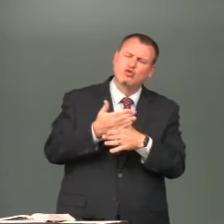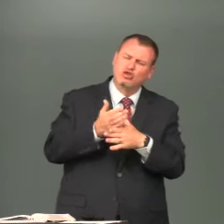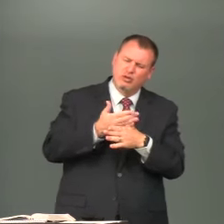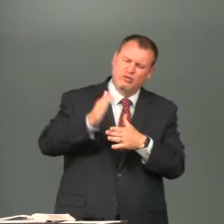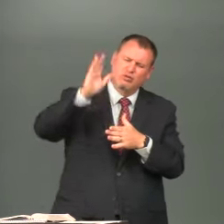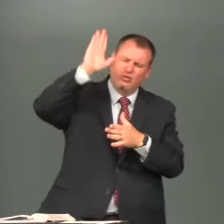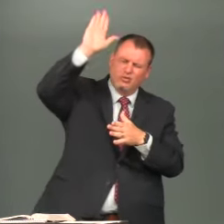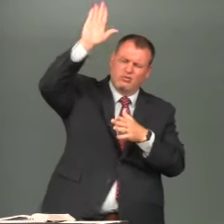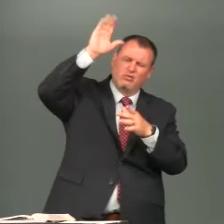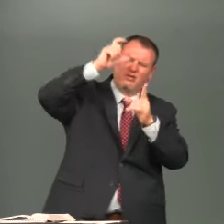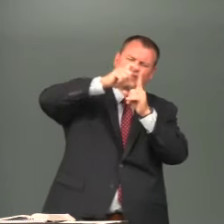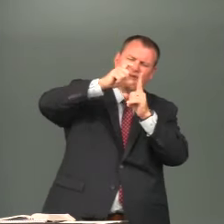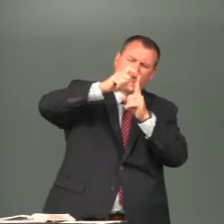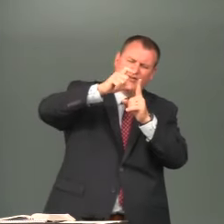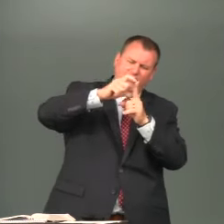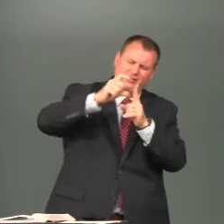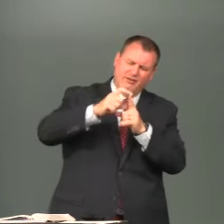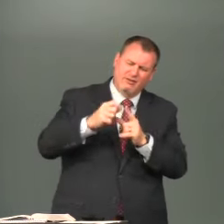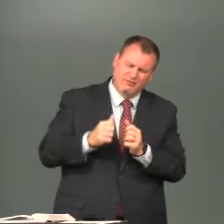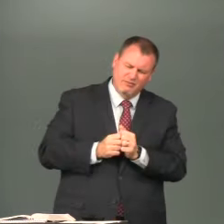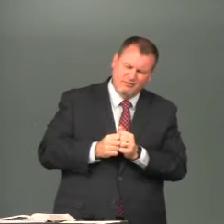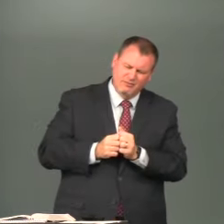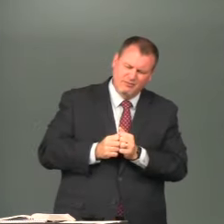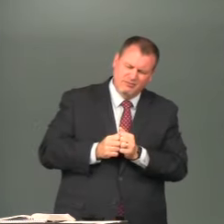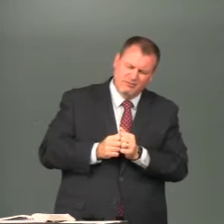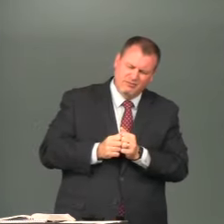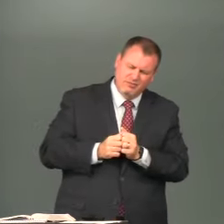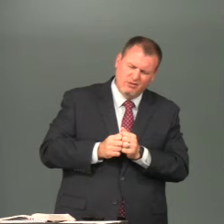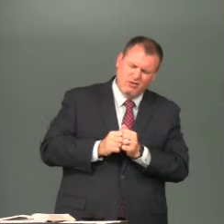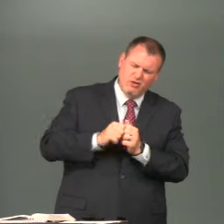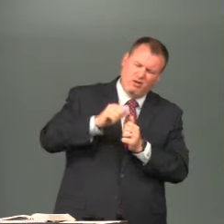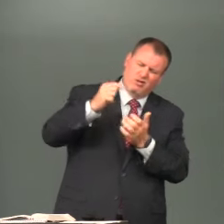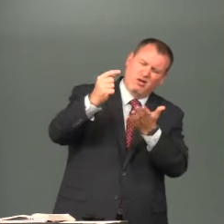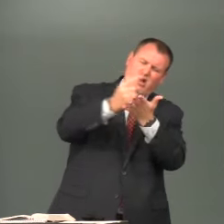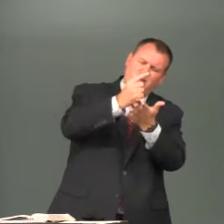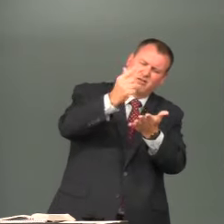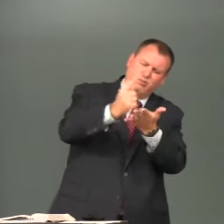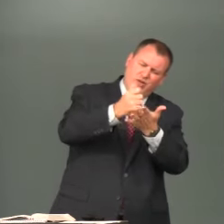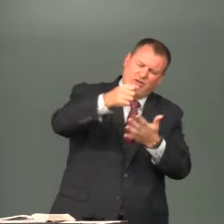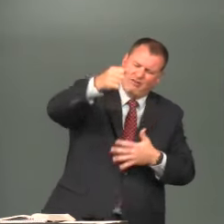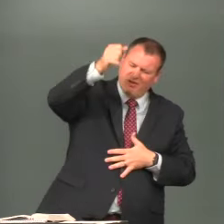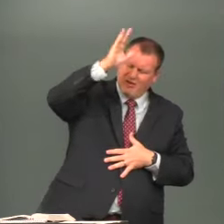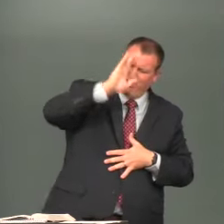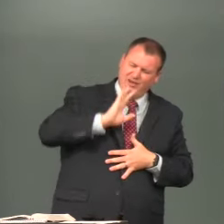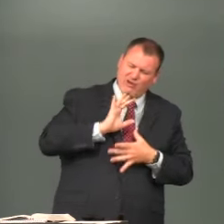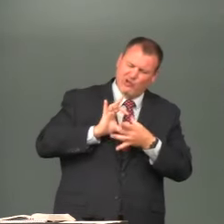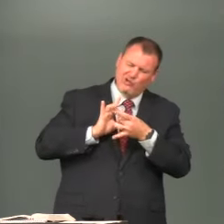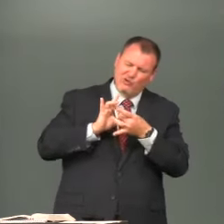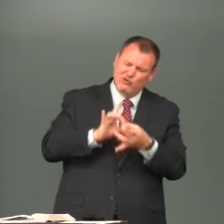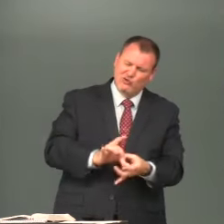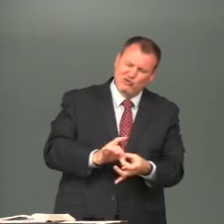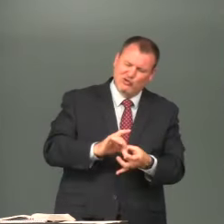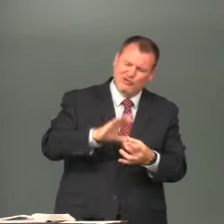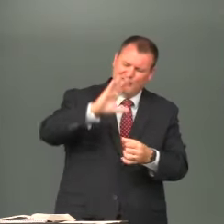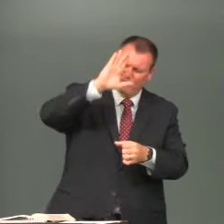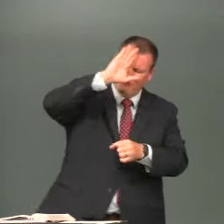that you will give me courage to share your word the gospel of God